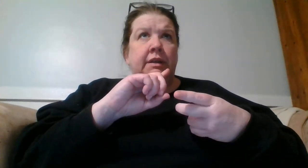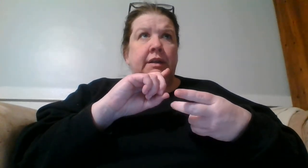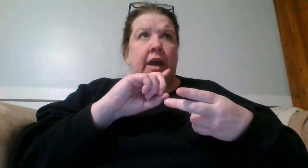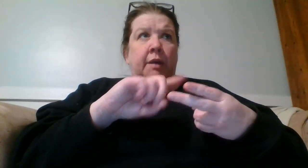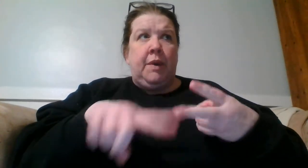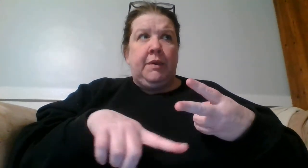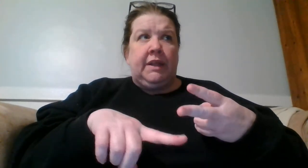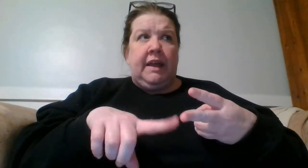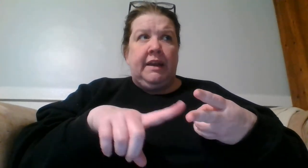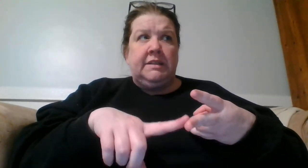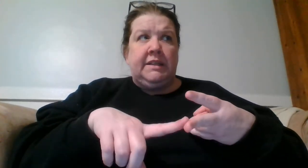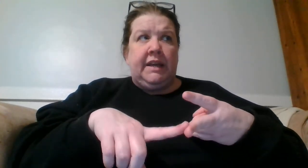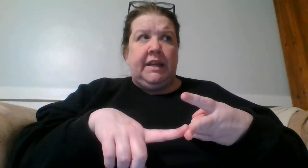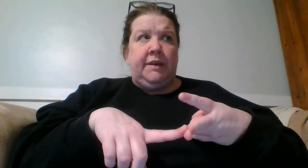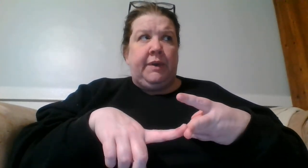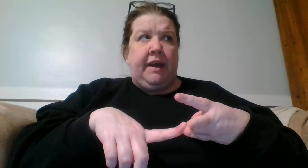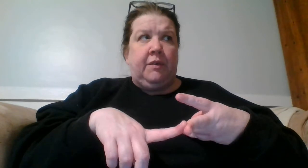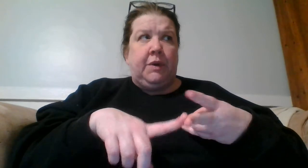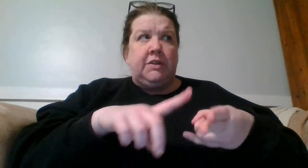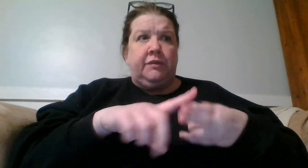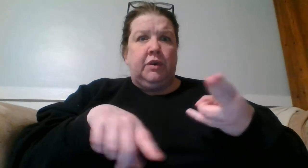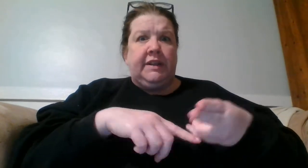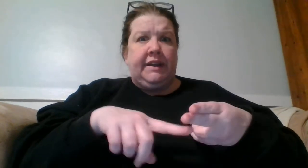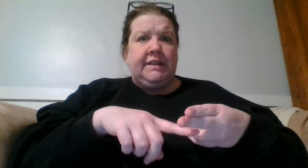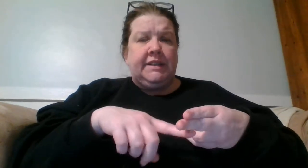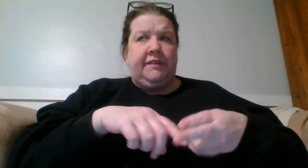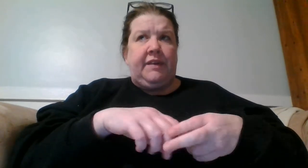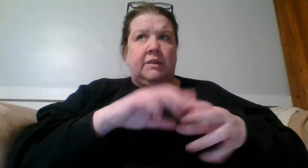I met with a client today and we have a bunch of work that needs to get filed.